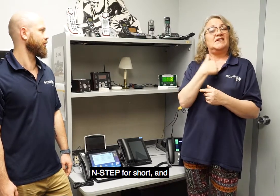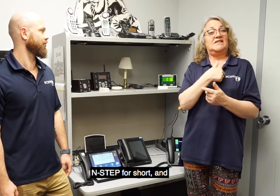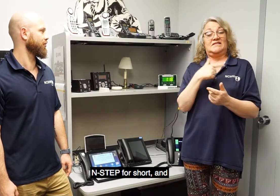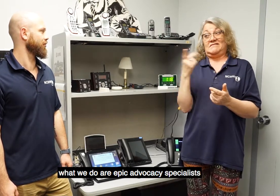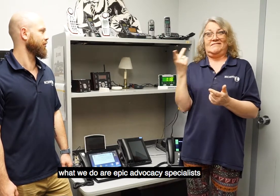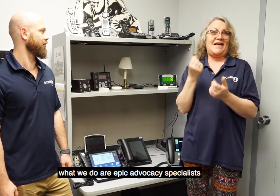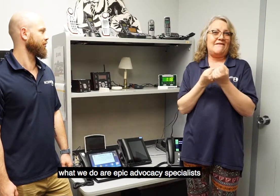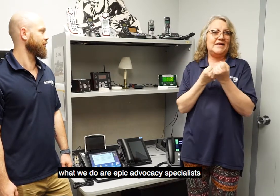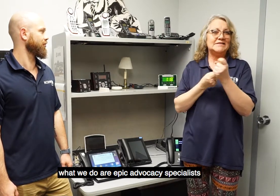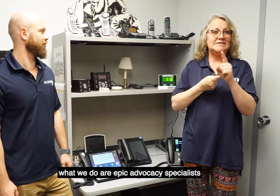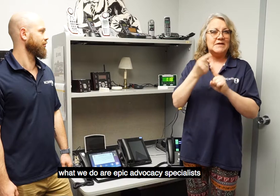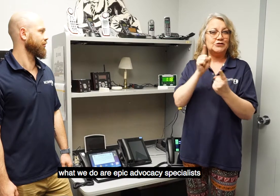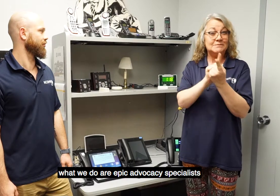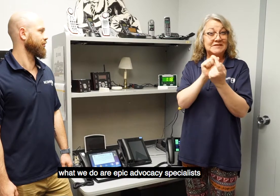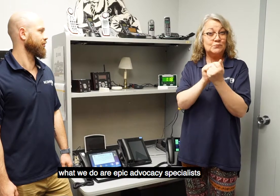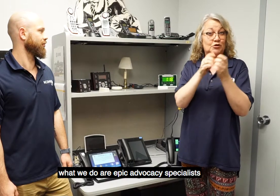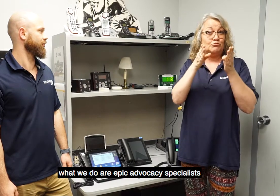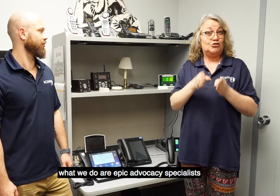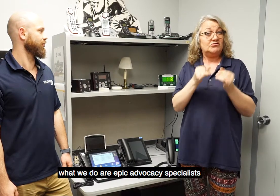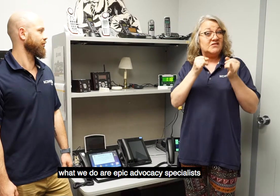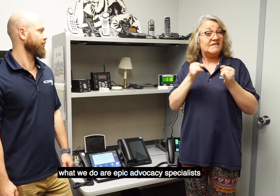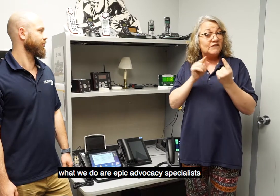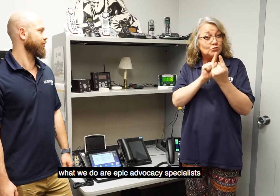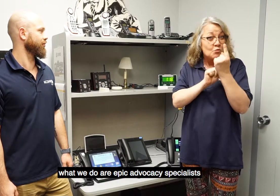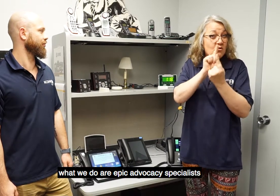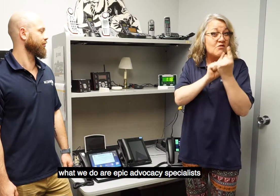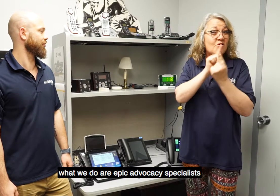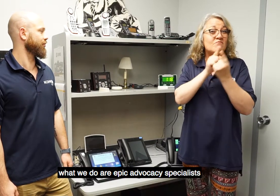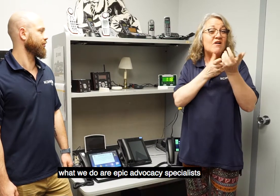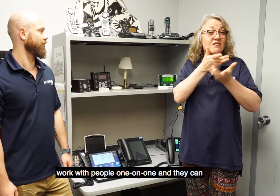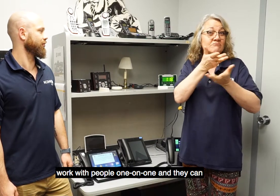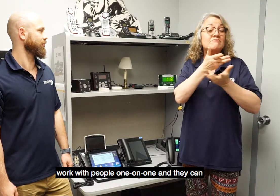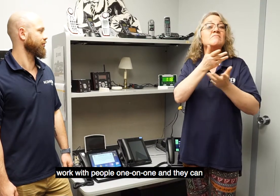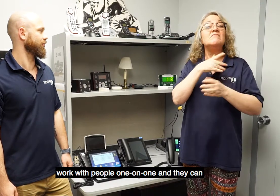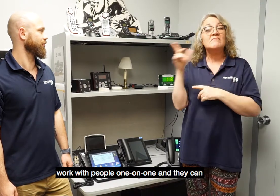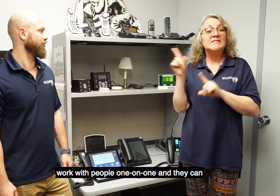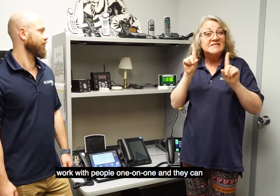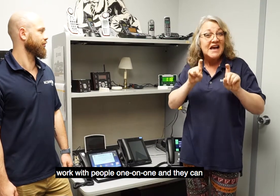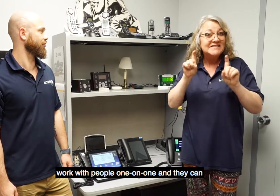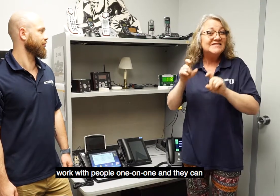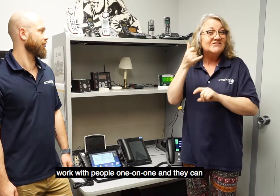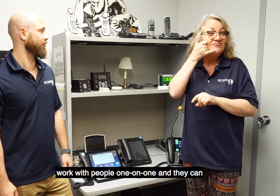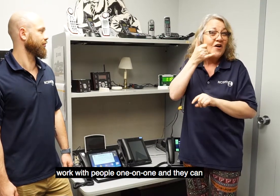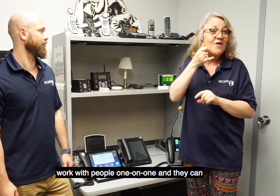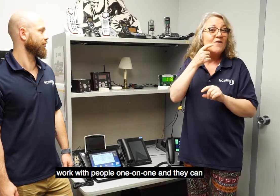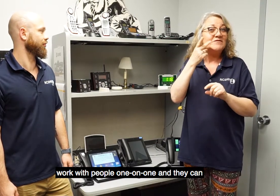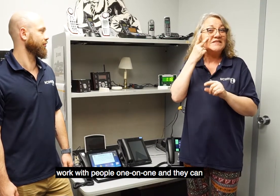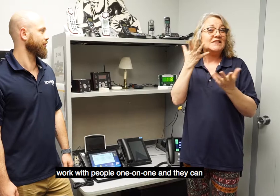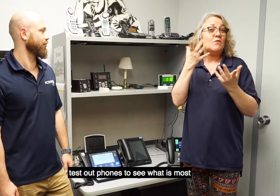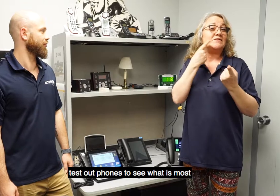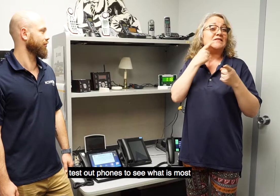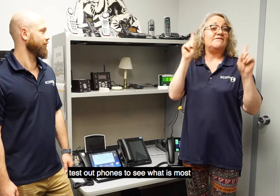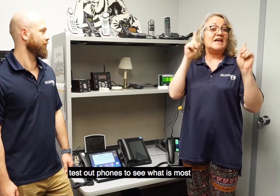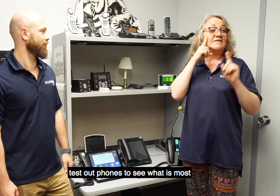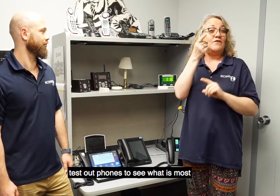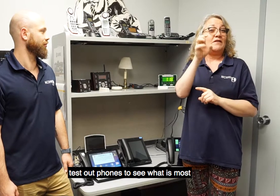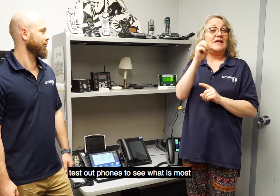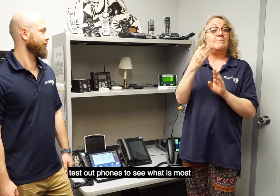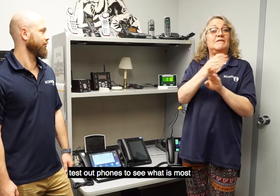And what we do, our advocacy specialists work with people one-on-one and they can test out phones to see what is